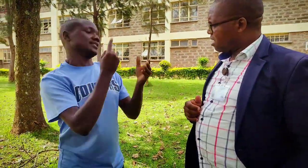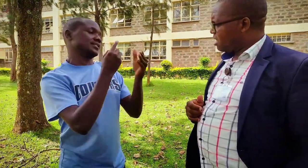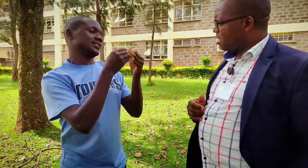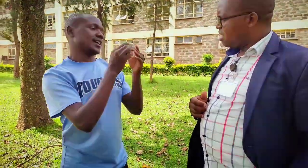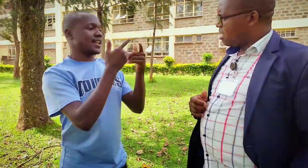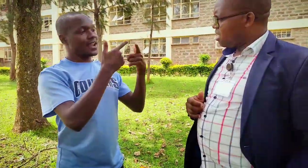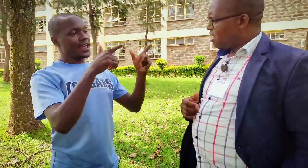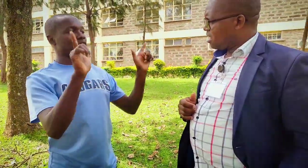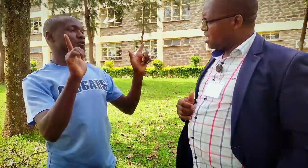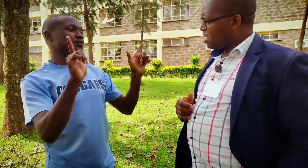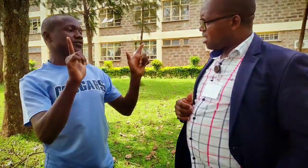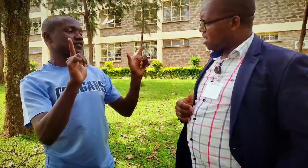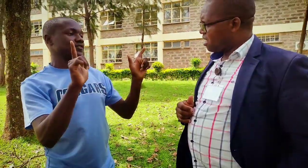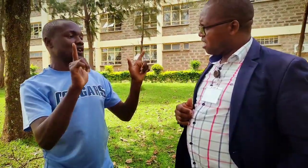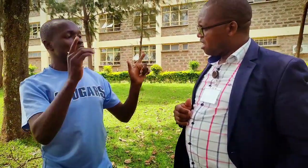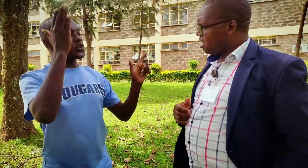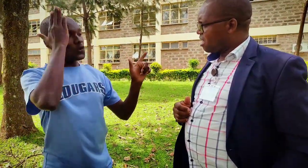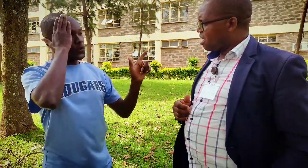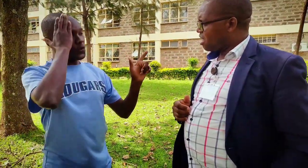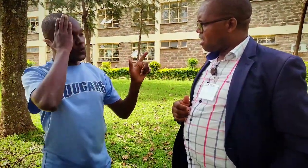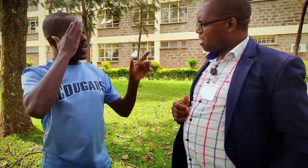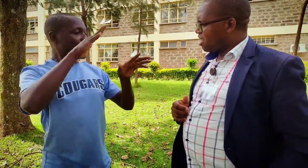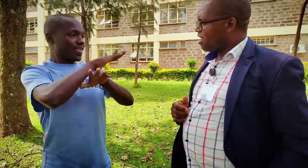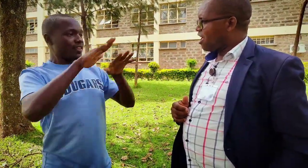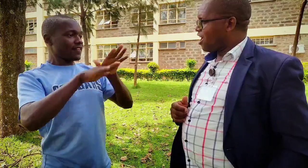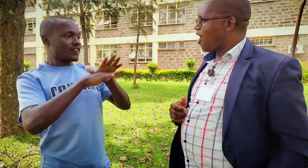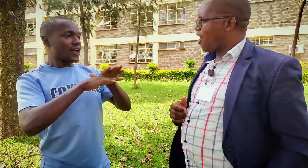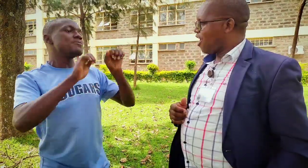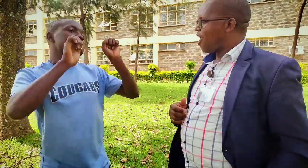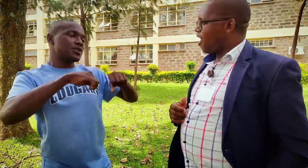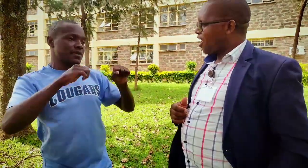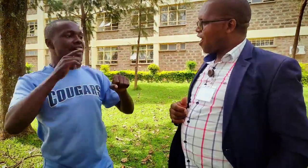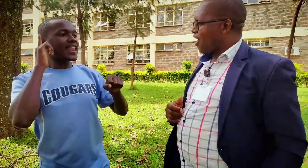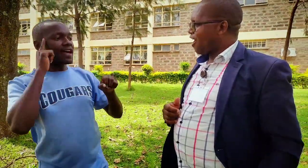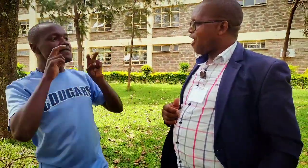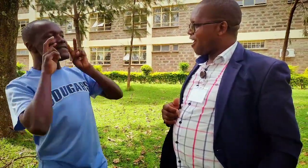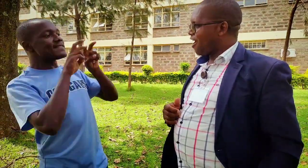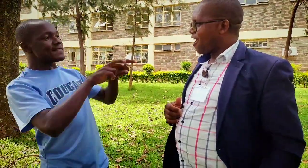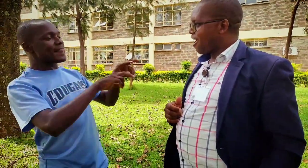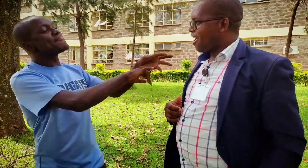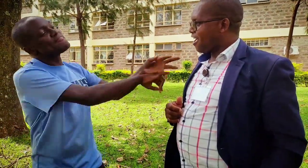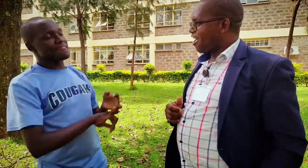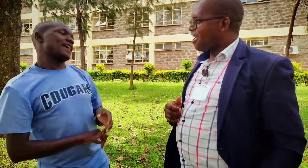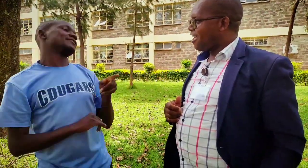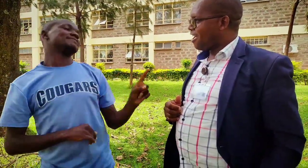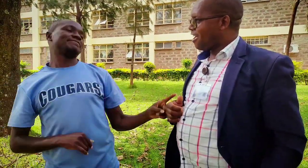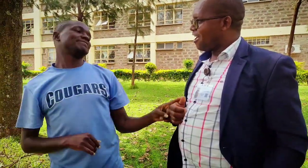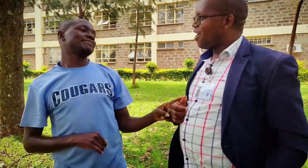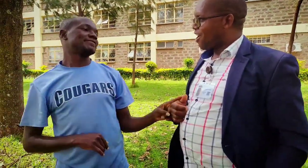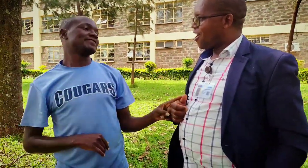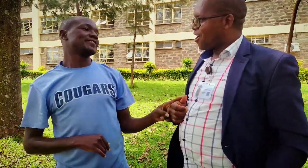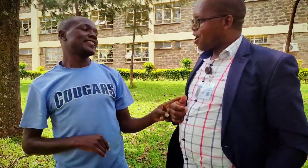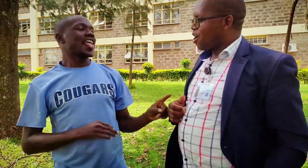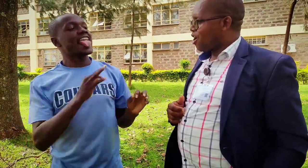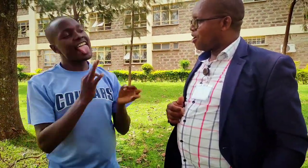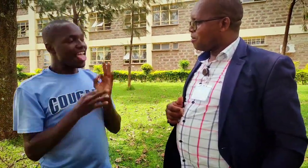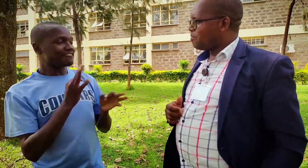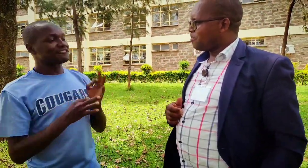thing is sign language if you know sign language and you can be able to communicate comfortably comfortably